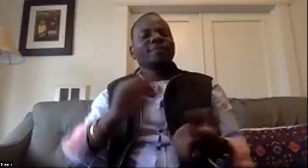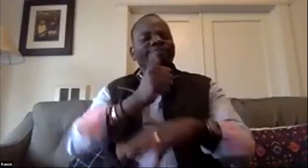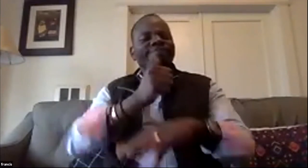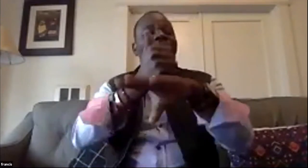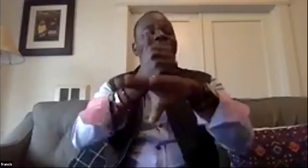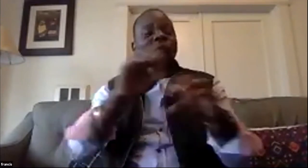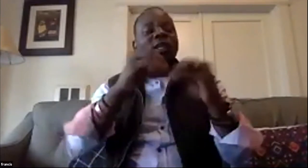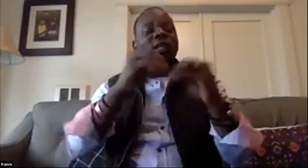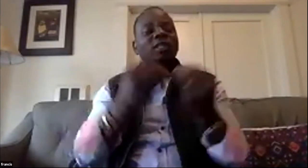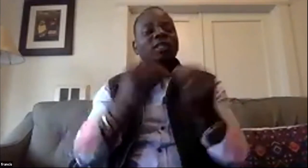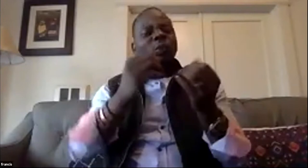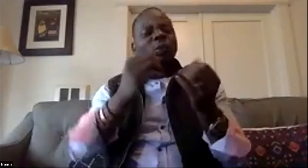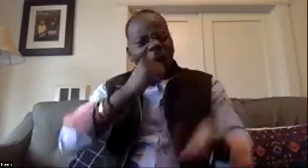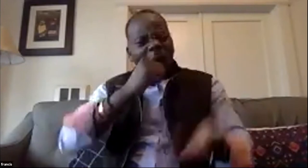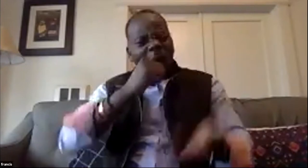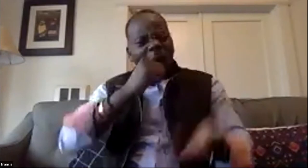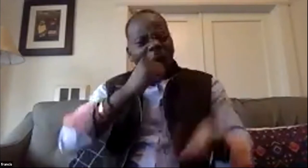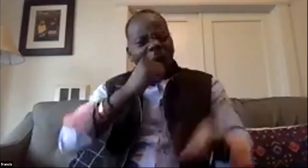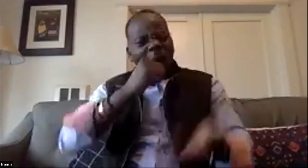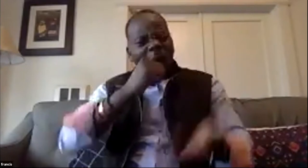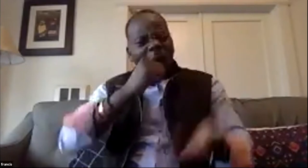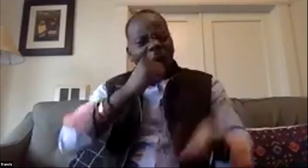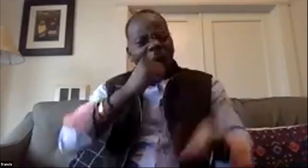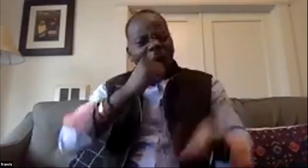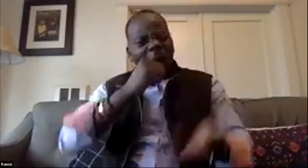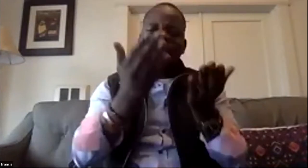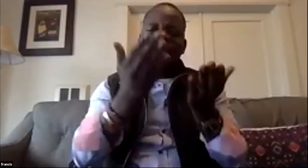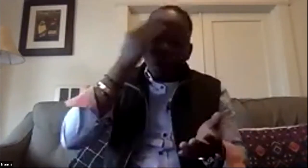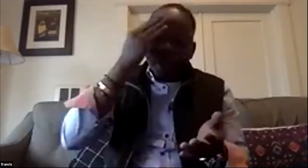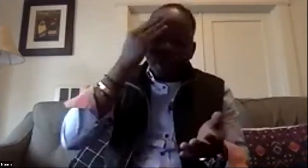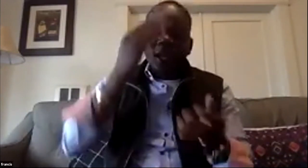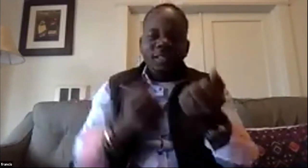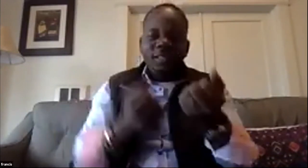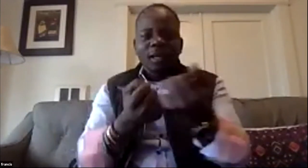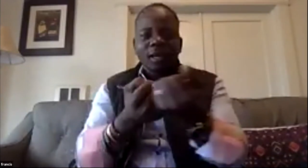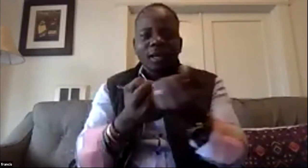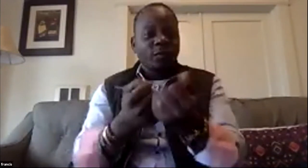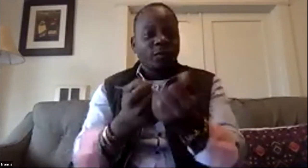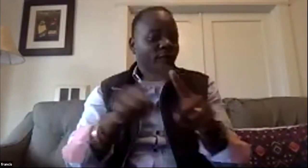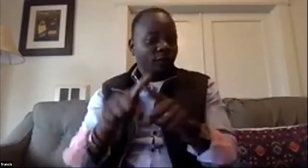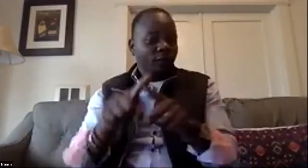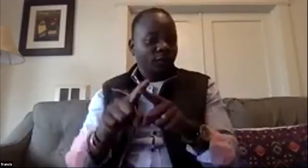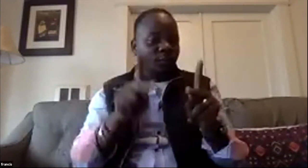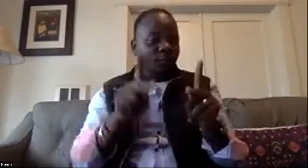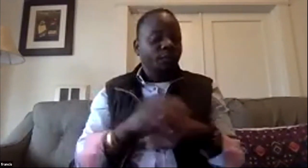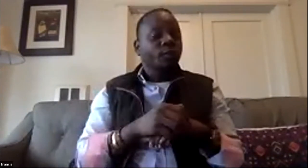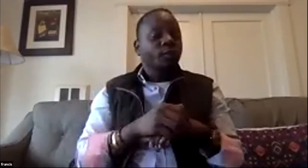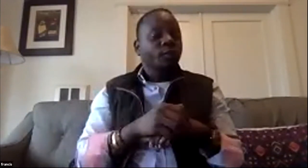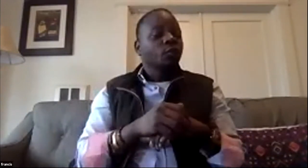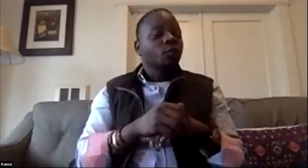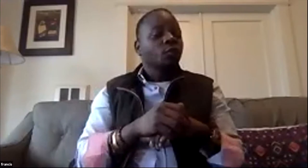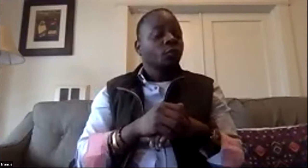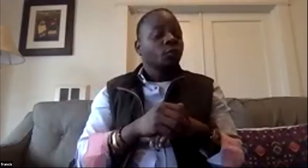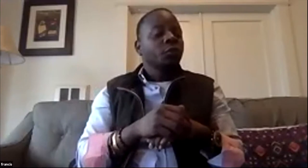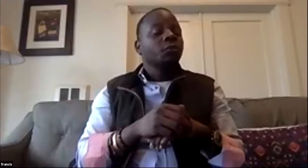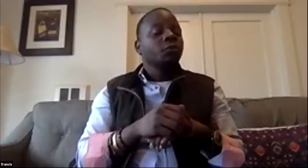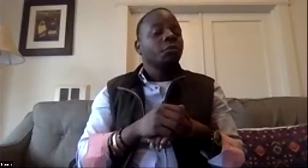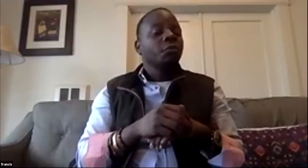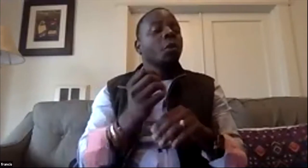communication link so they have all kinds of delays so we want to bring more advocacy